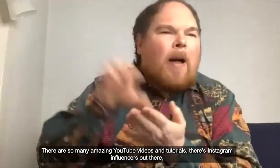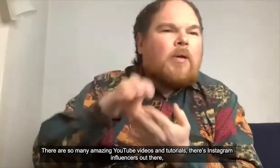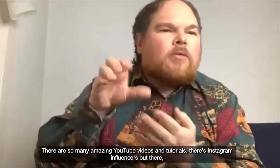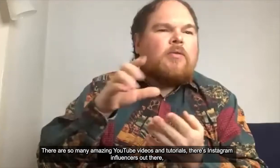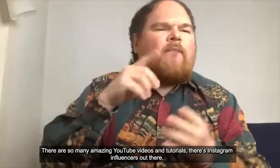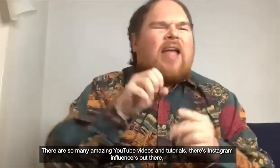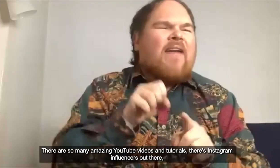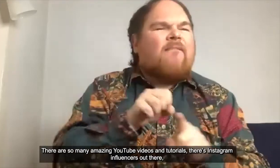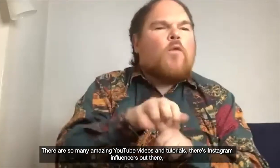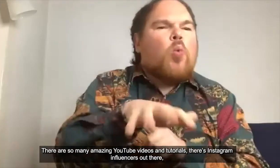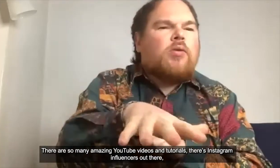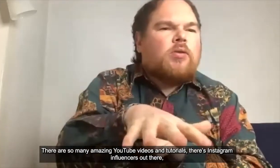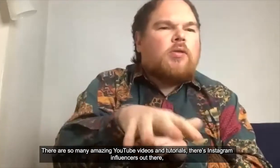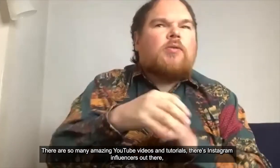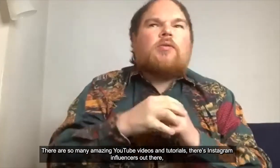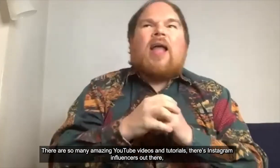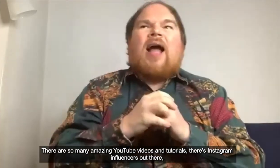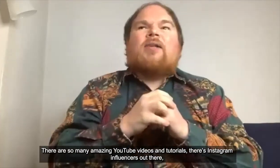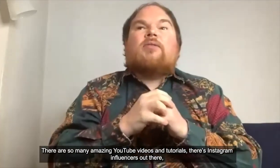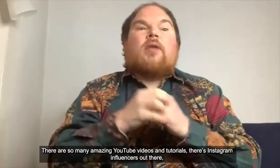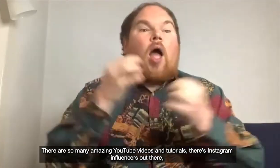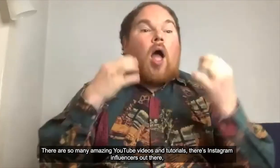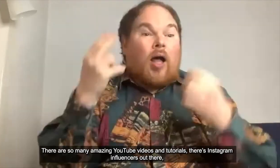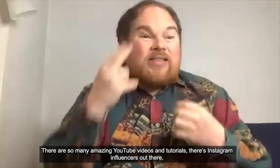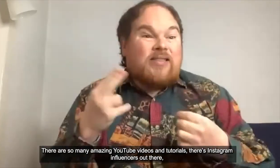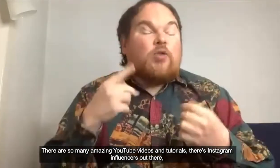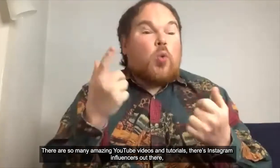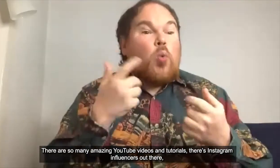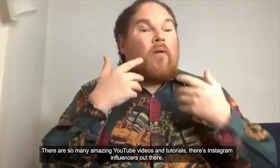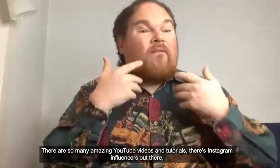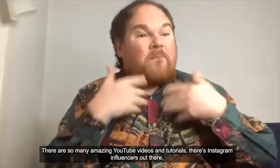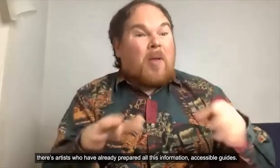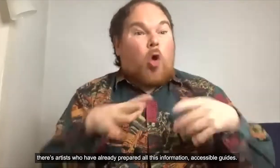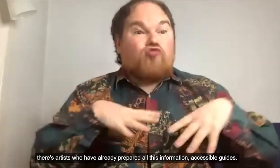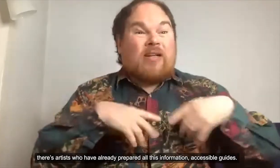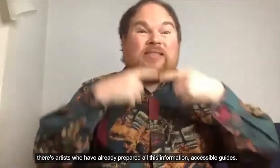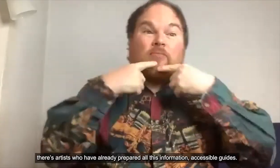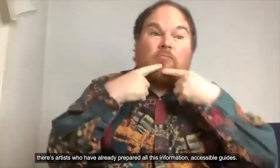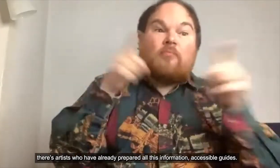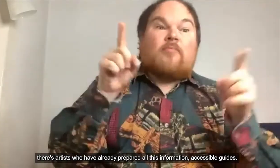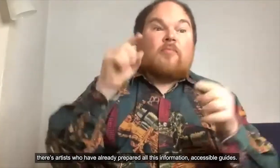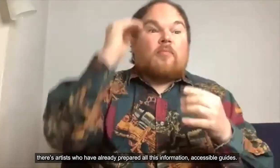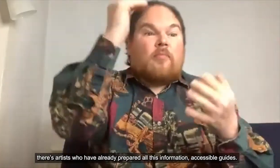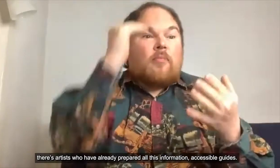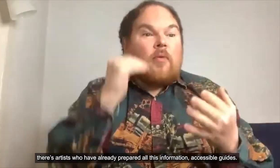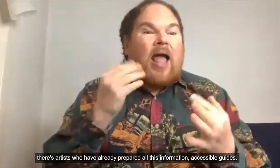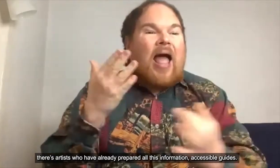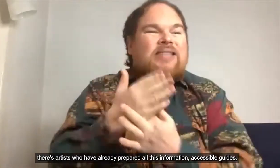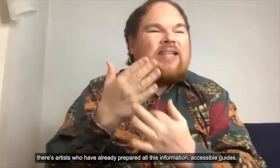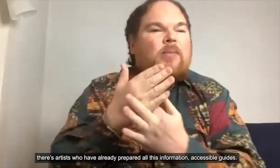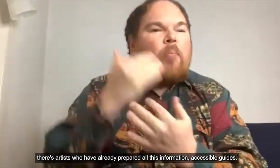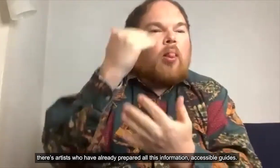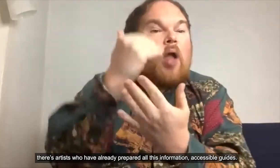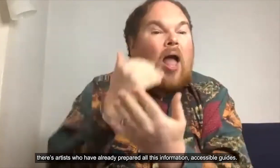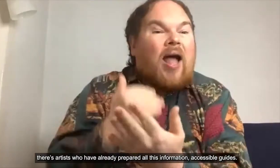there's um Instagram influencers out there there's artists who have already prepared all of this information